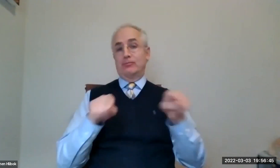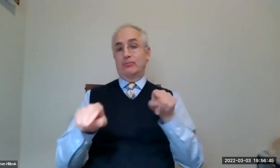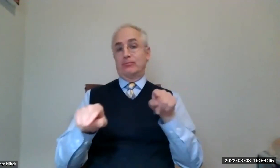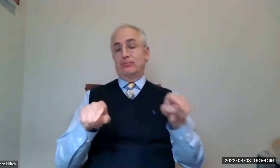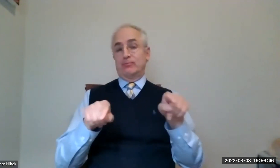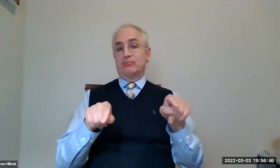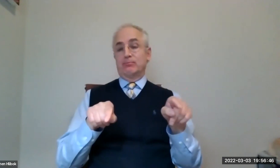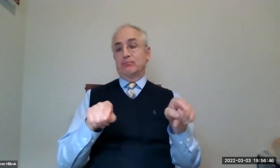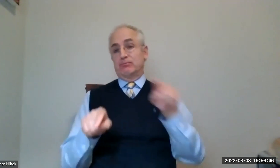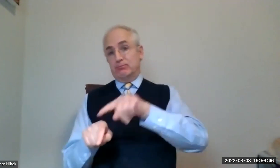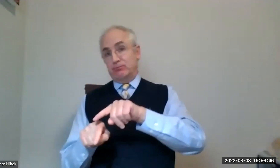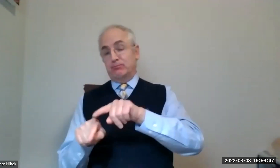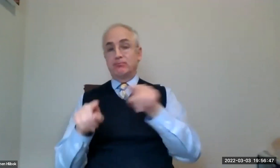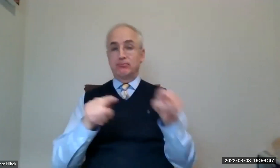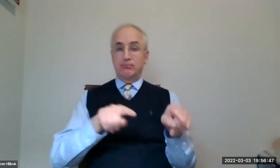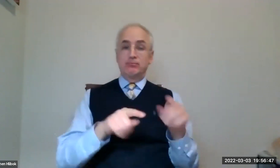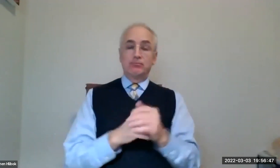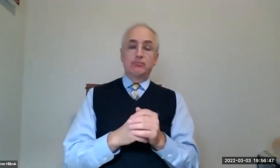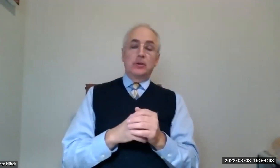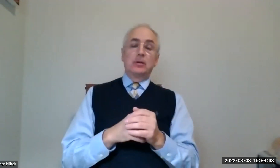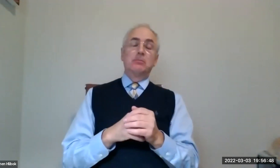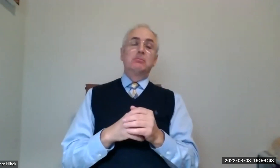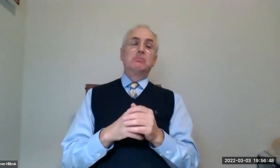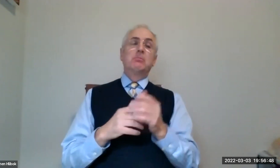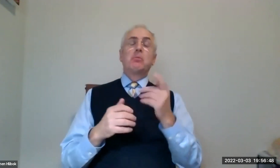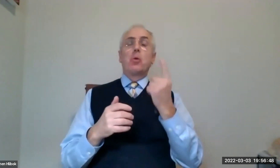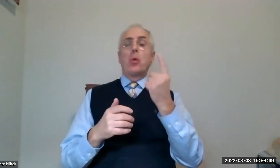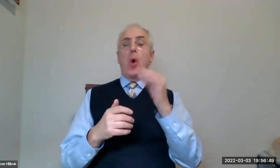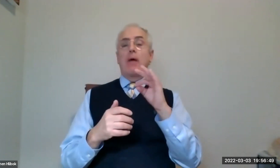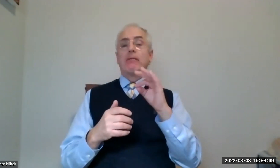decision and knowing which one is better for your situation.